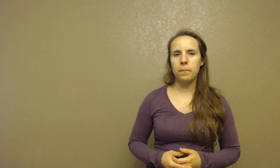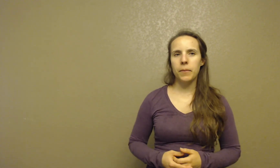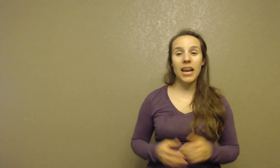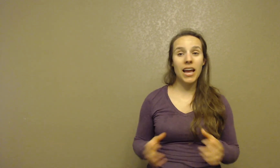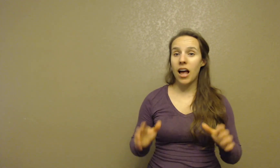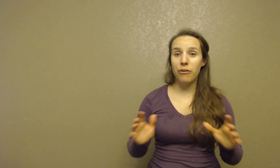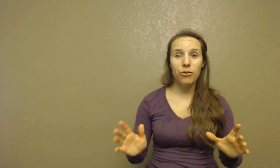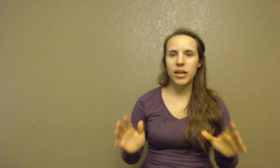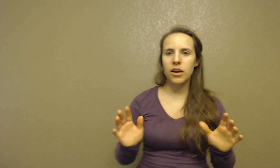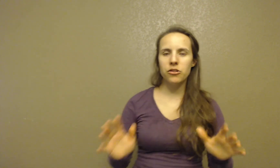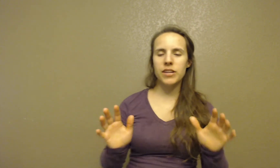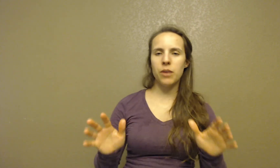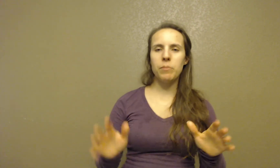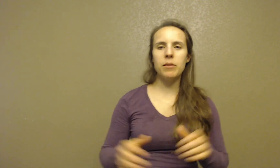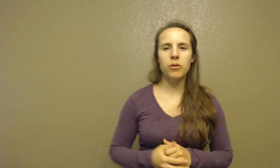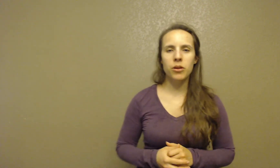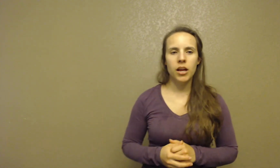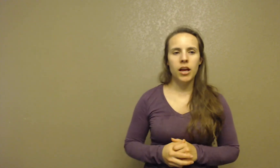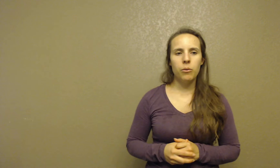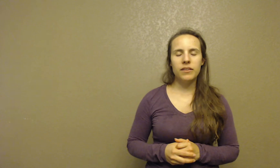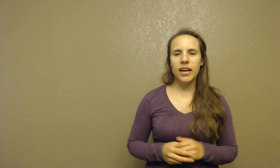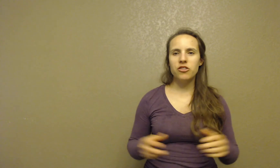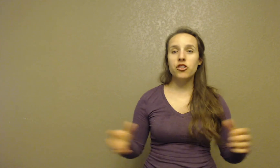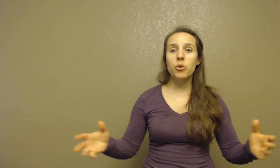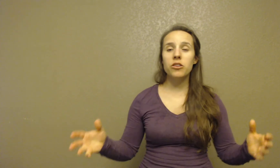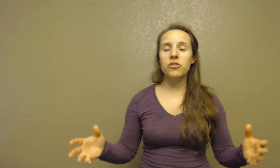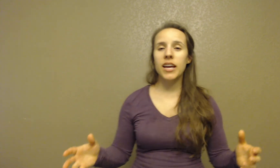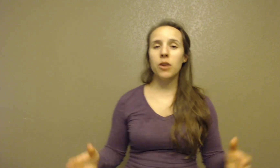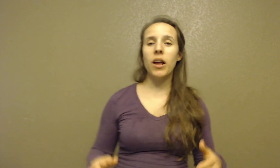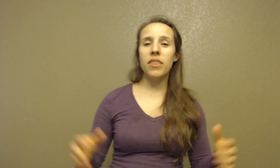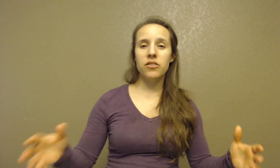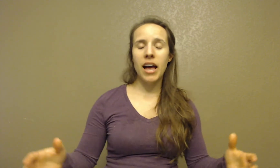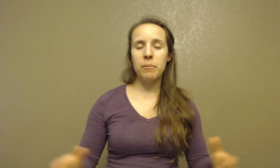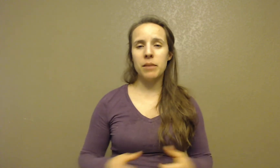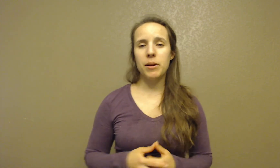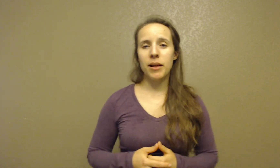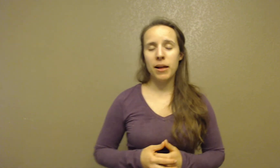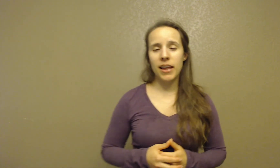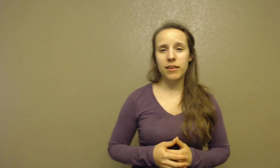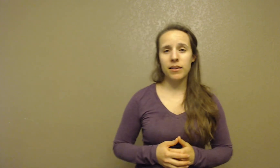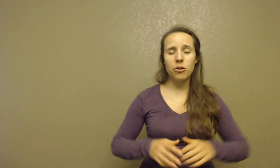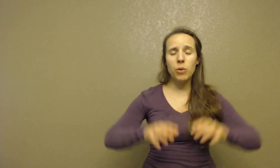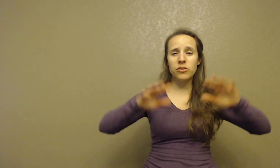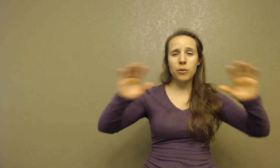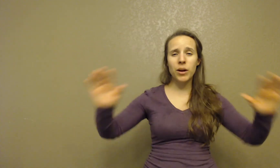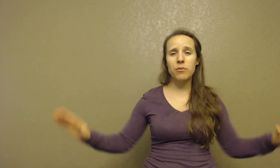And I fully understand why people would say, I don't understand why things are happening in my life. I don't understand why